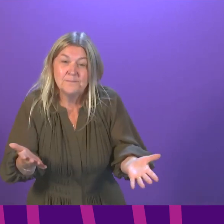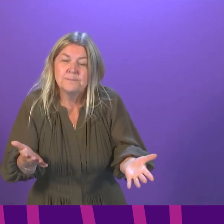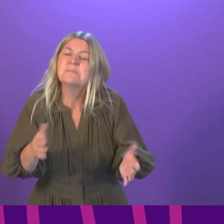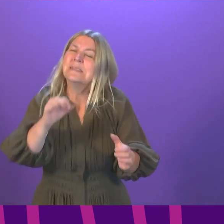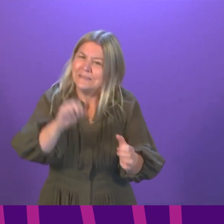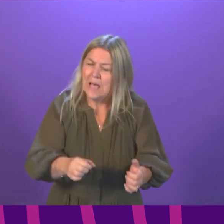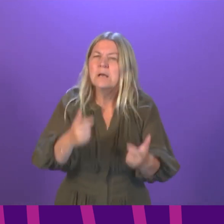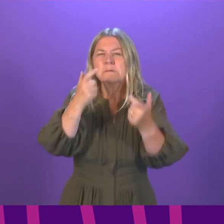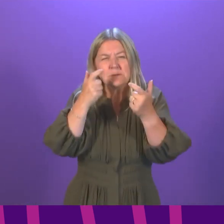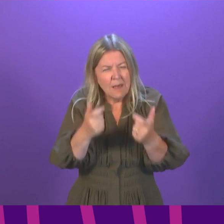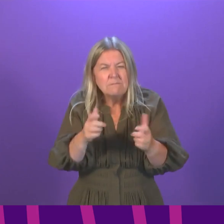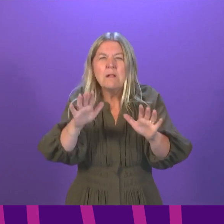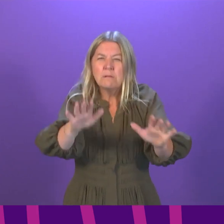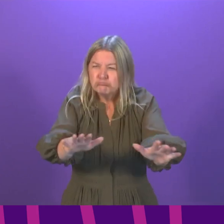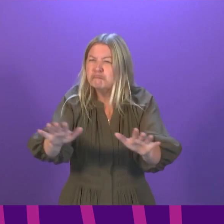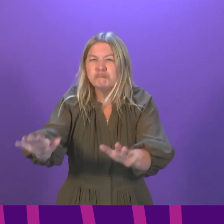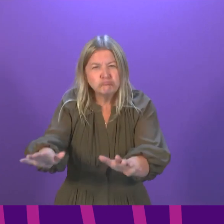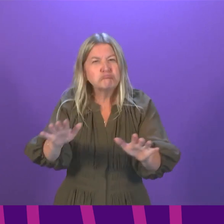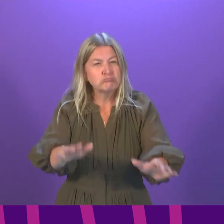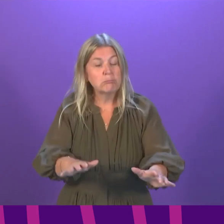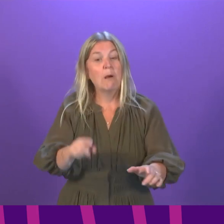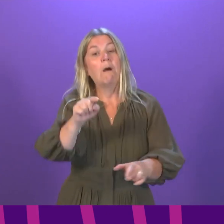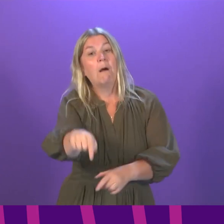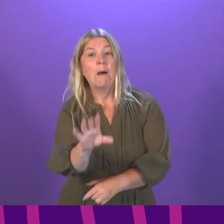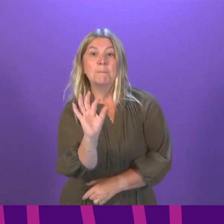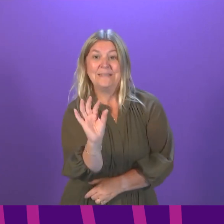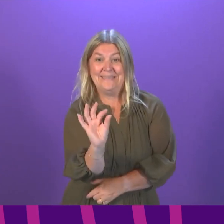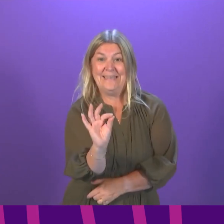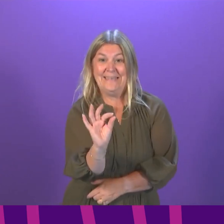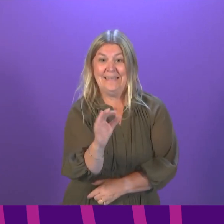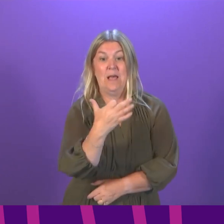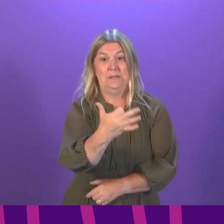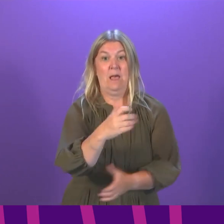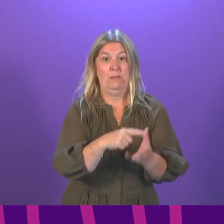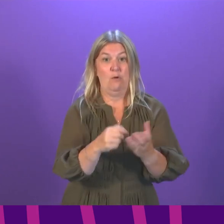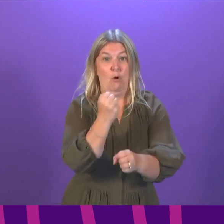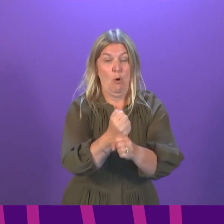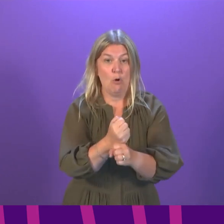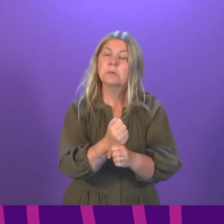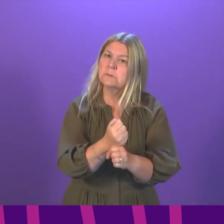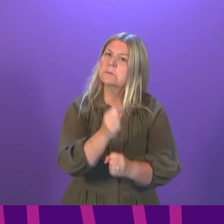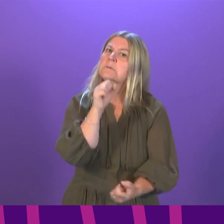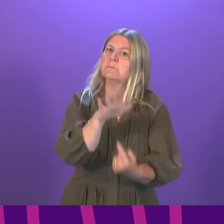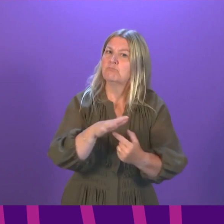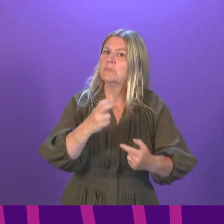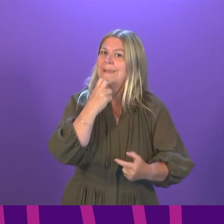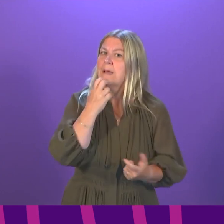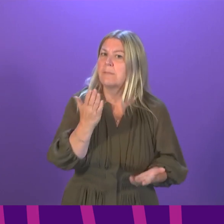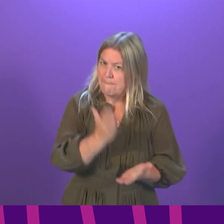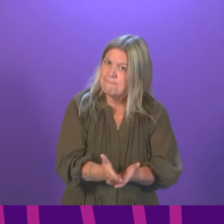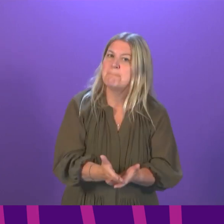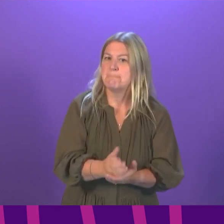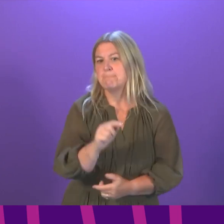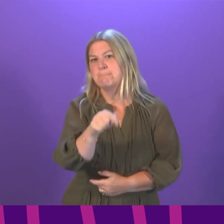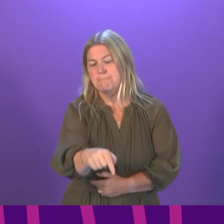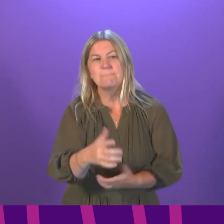careful, steady route through this. Monday is perhaps the most significant date so far and it is